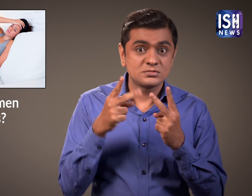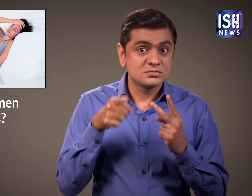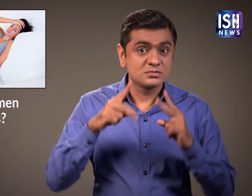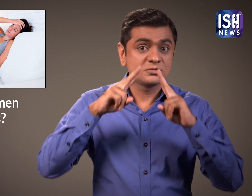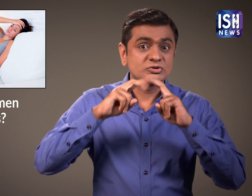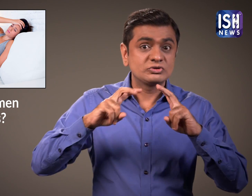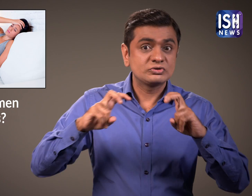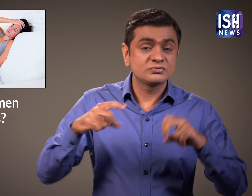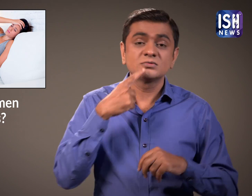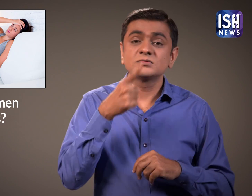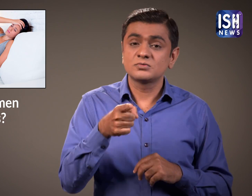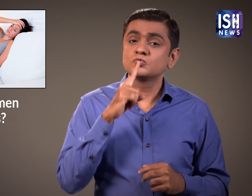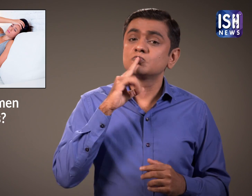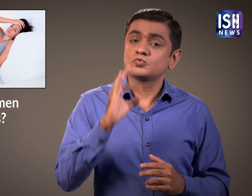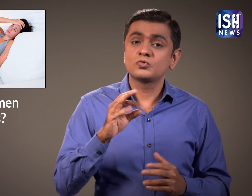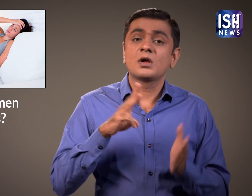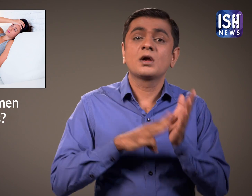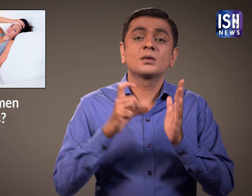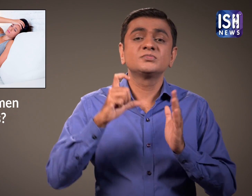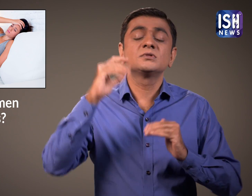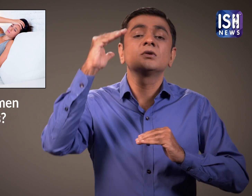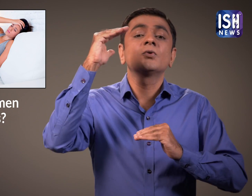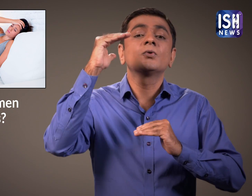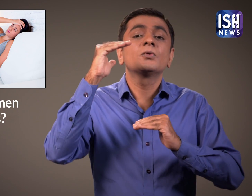Studies have proven that it helps to reduce discomfort.